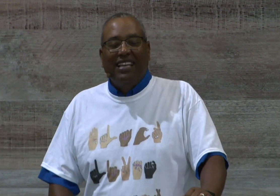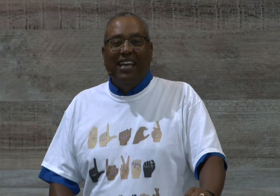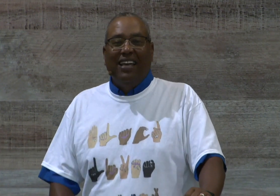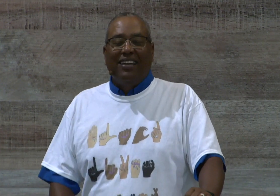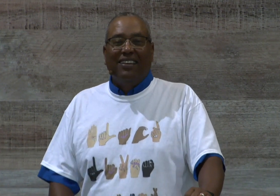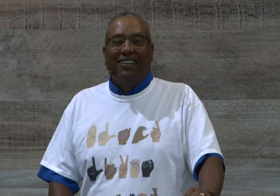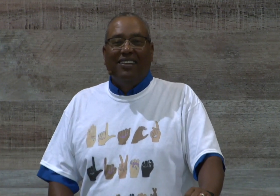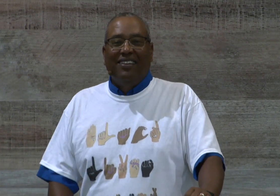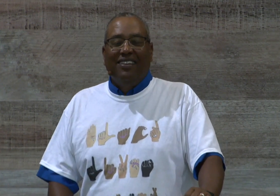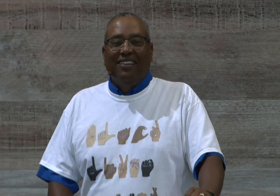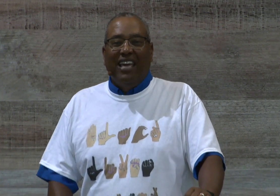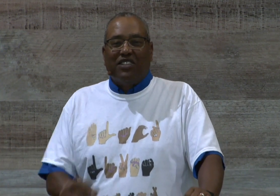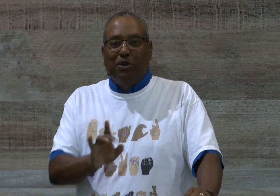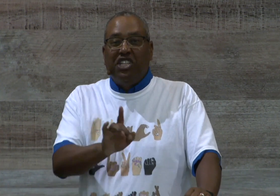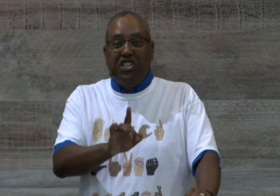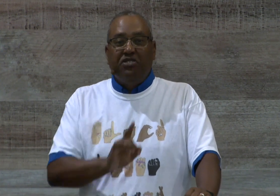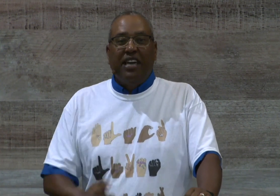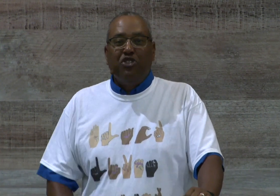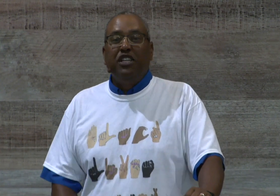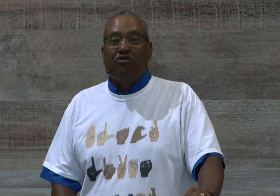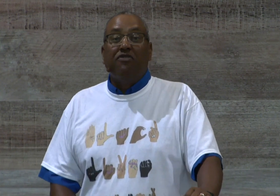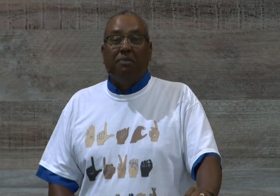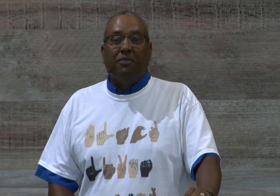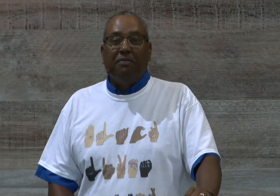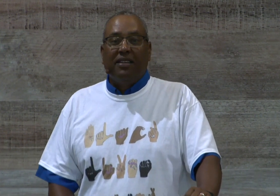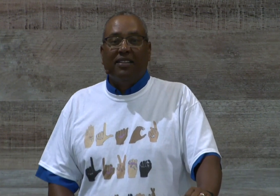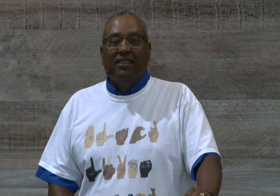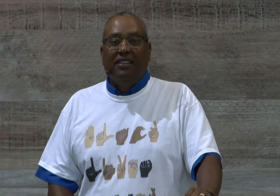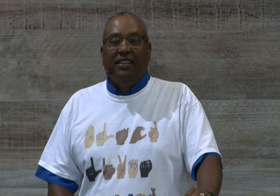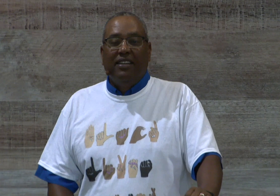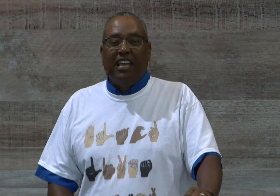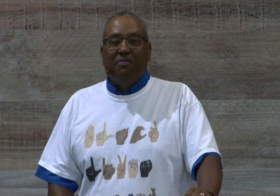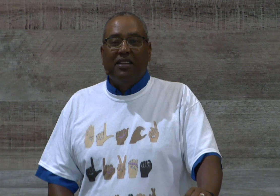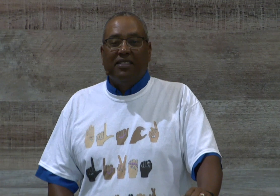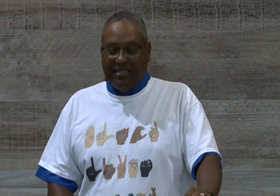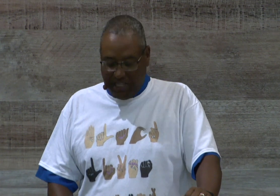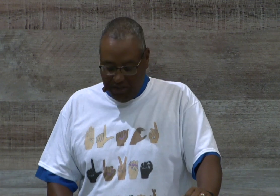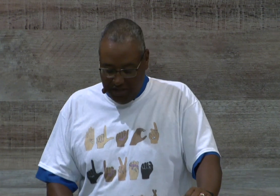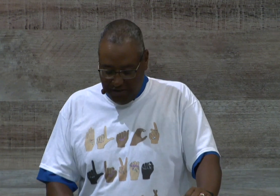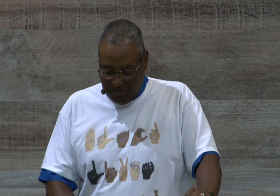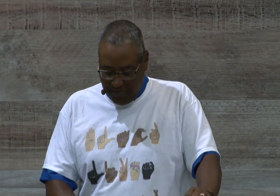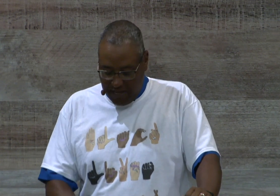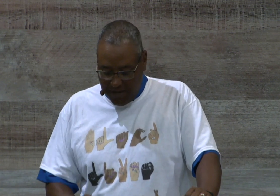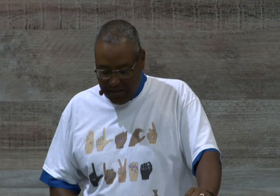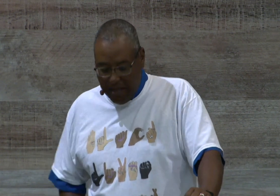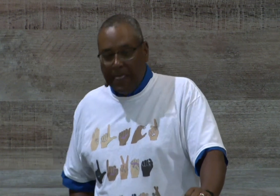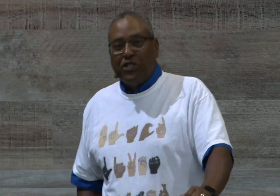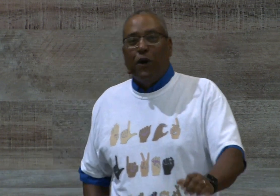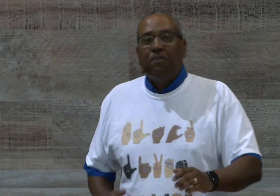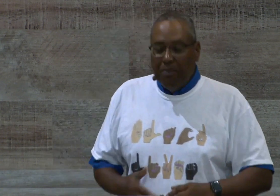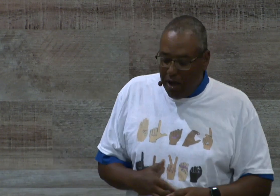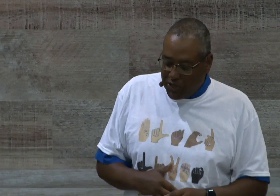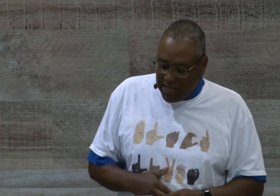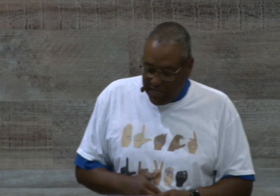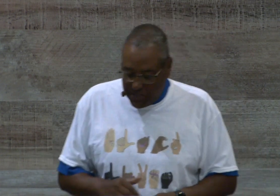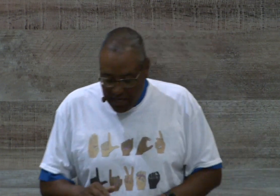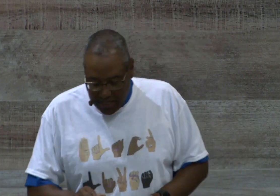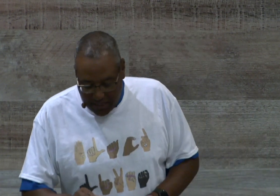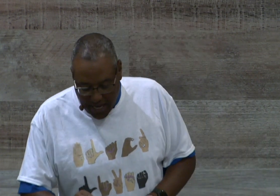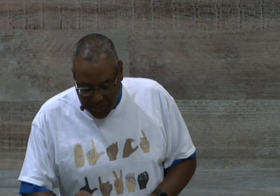Yeah. And if someone's teaching you that, you need to run from them. Amen? Amen. Yes, you do. Amen. So, Paul says in Colossians